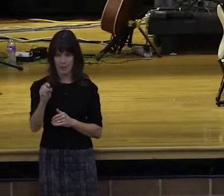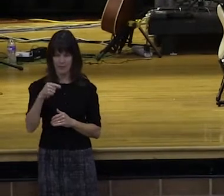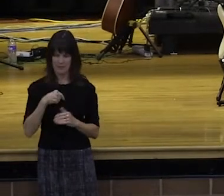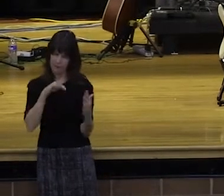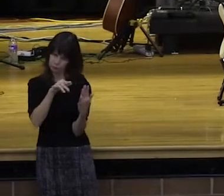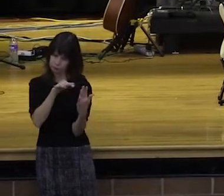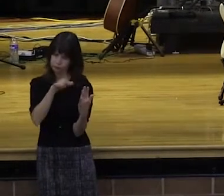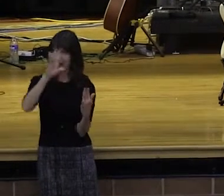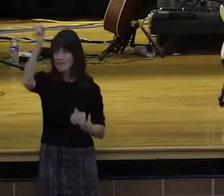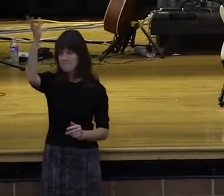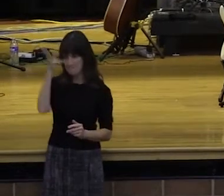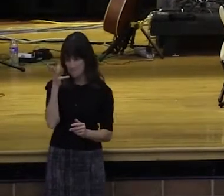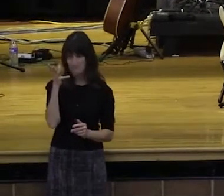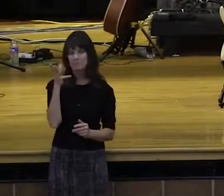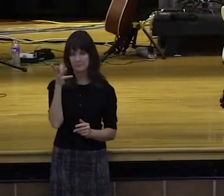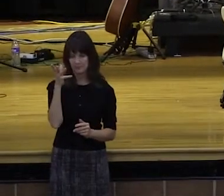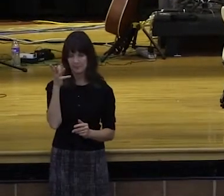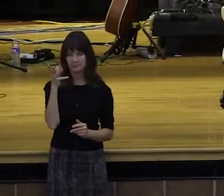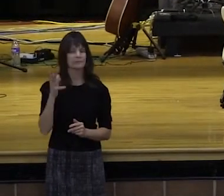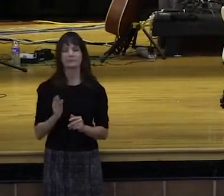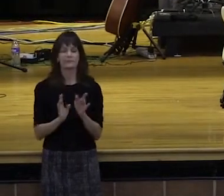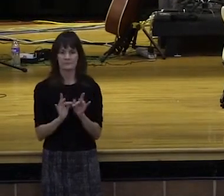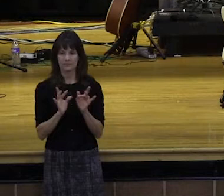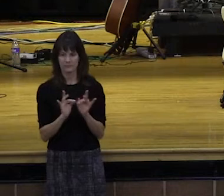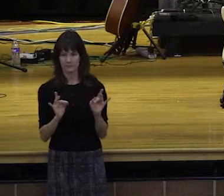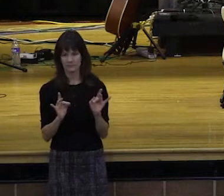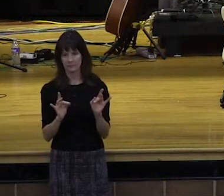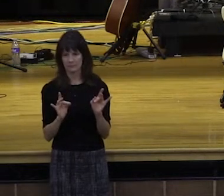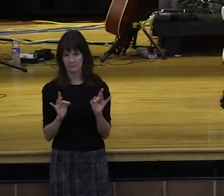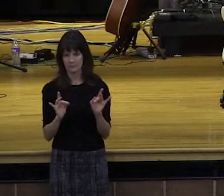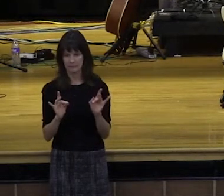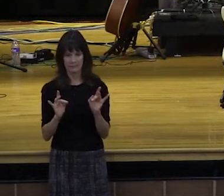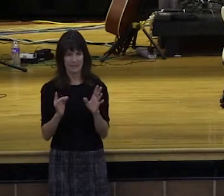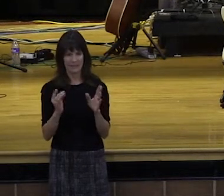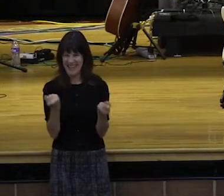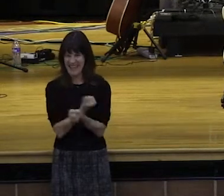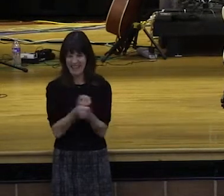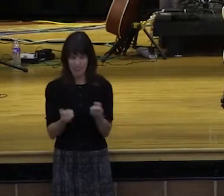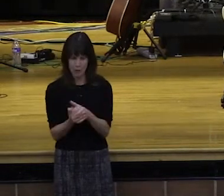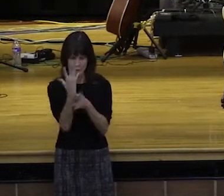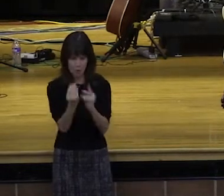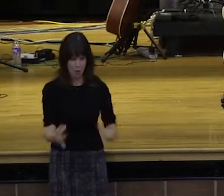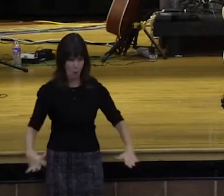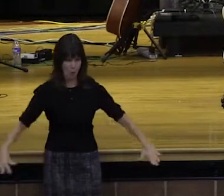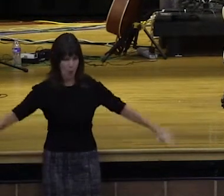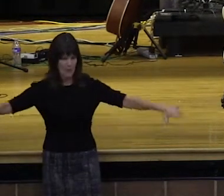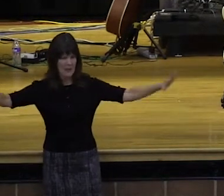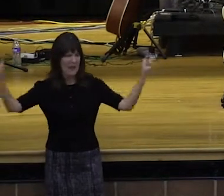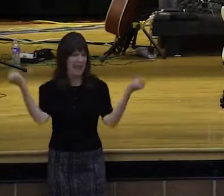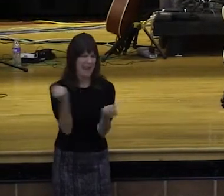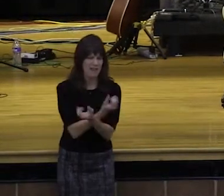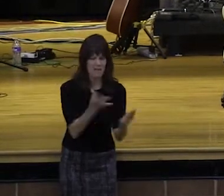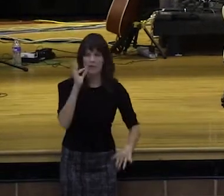Leviticus 27.30 says, Thus all the tithe of the land, of the seed of the land, or the